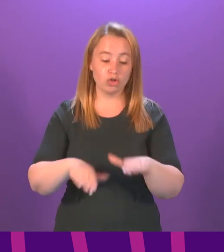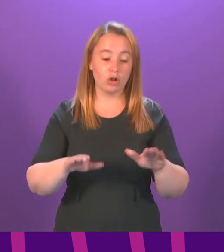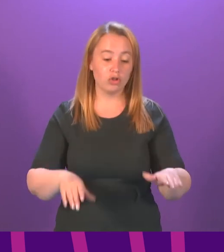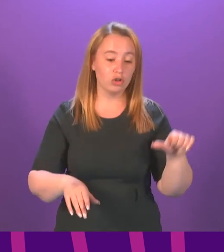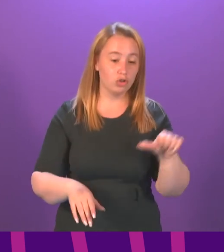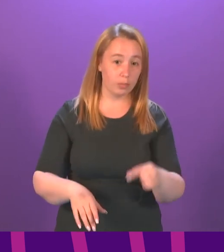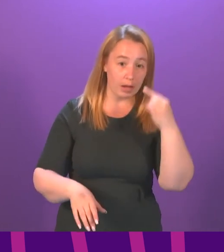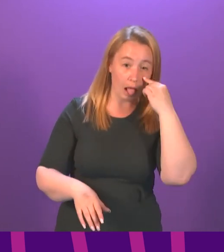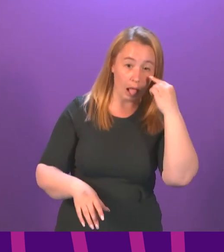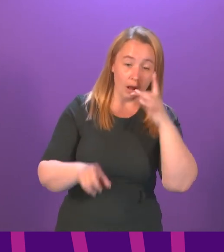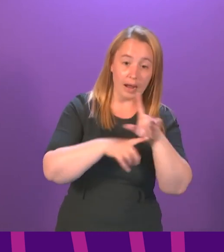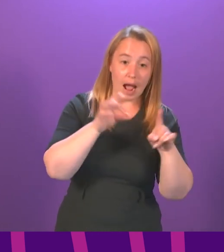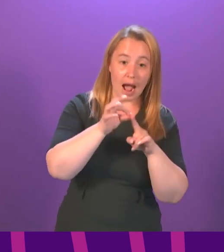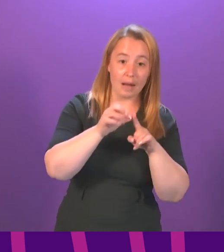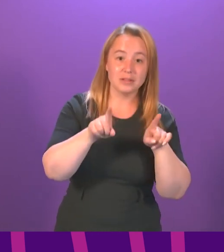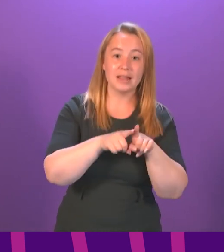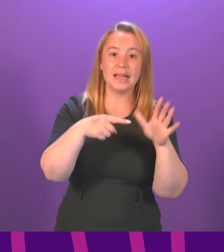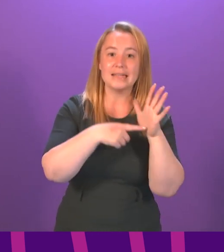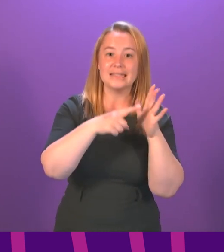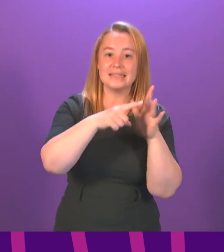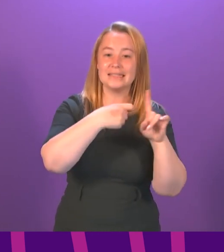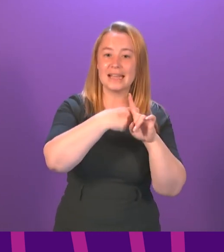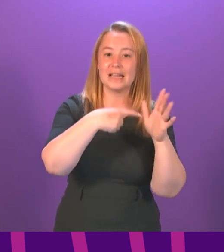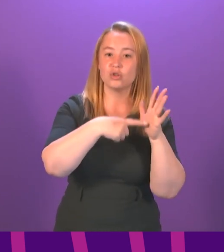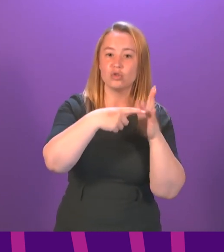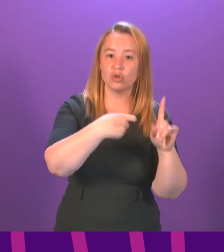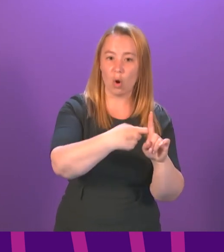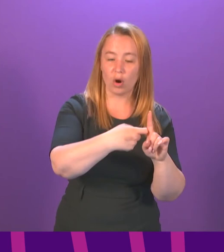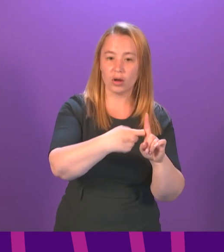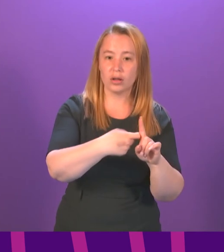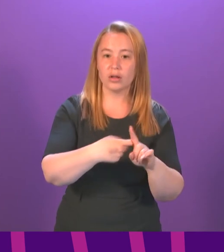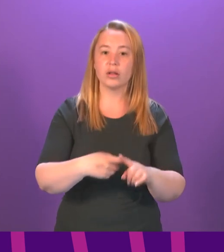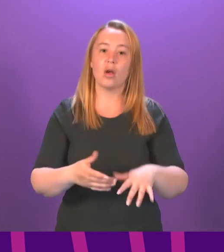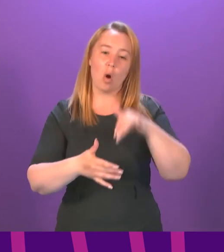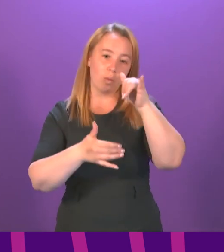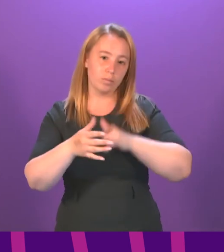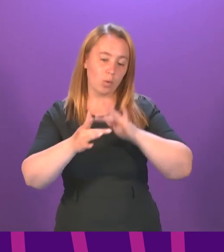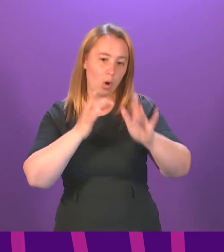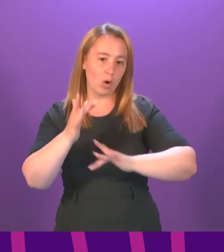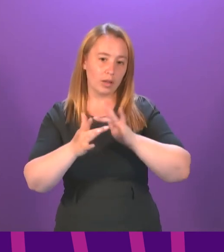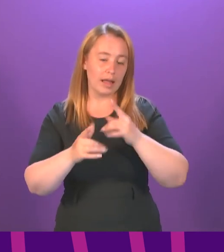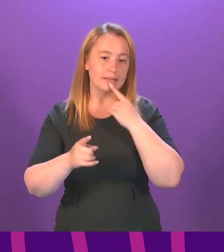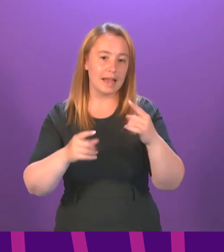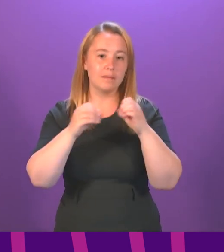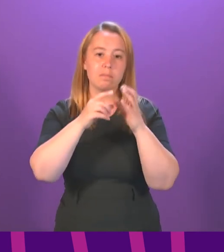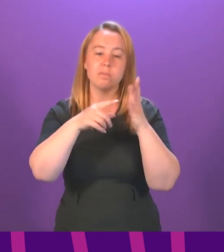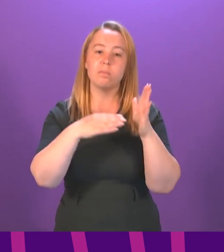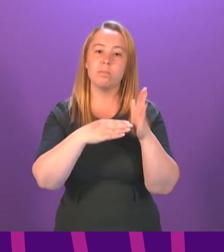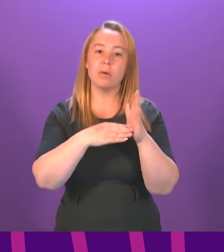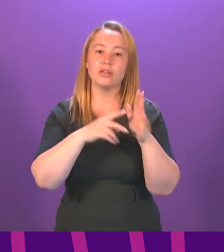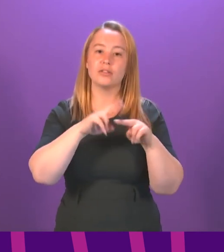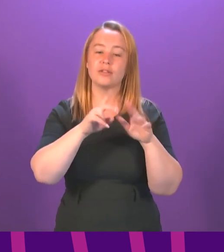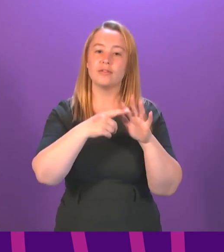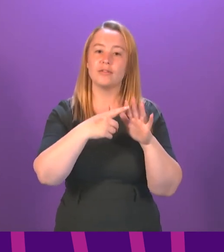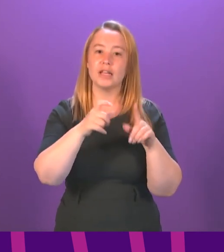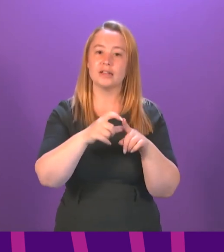TikTok in particular. BuzzFeed reported recently one of the most popular kinds of videos from TikTok users who are mostly young and female are